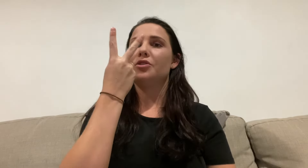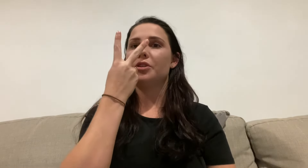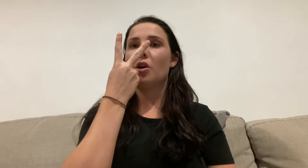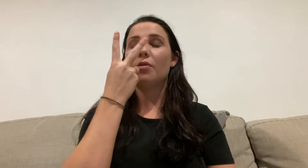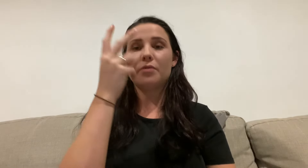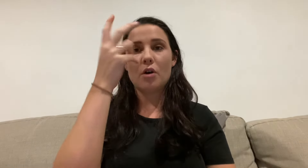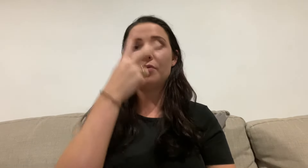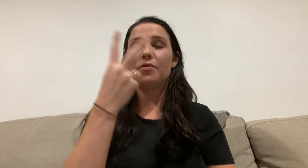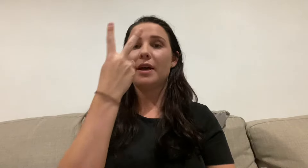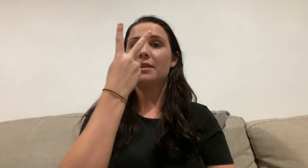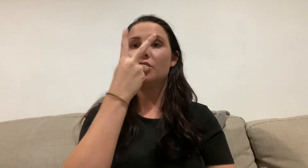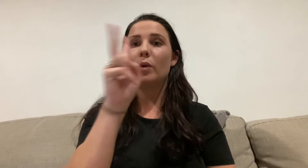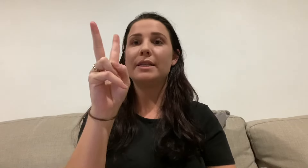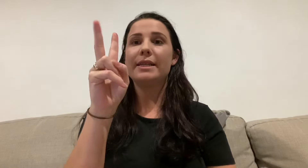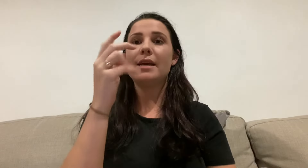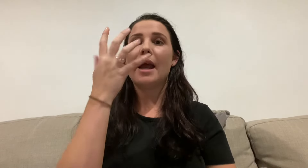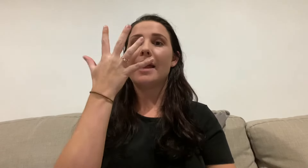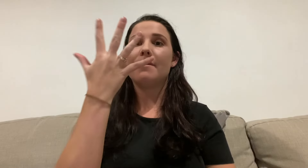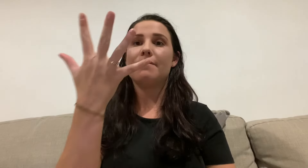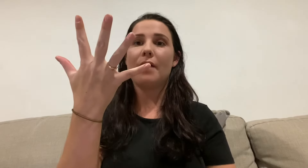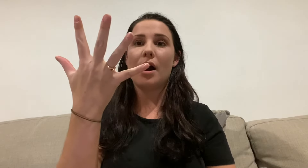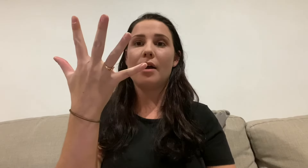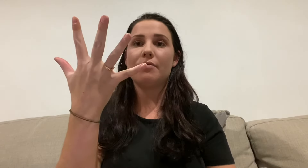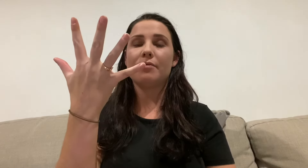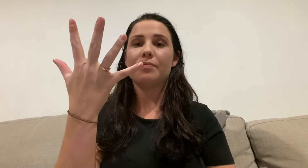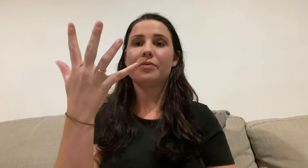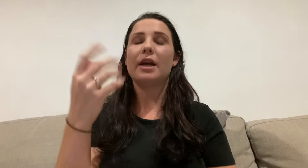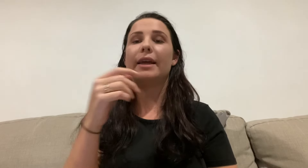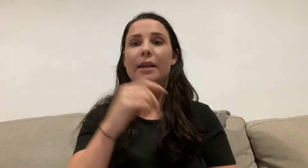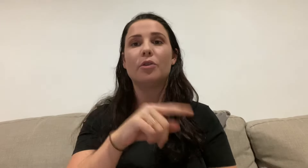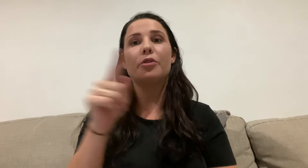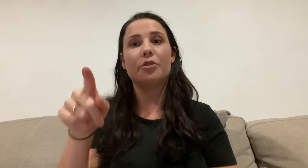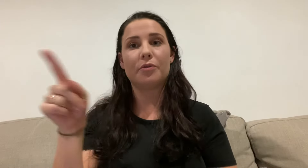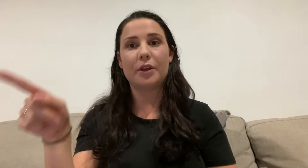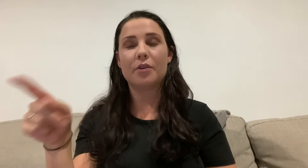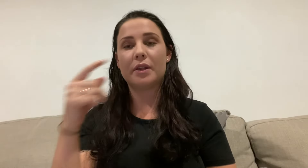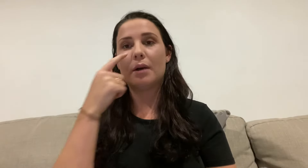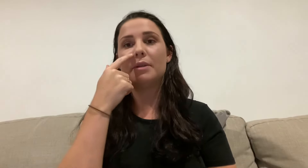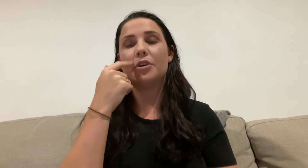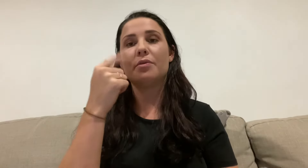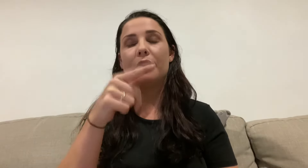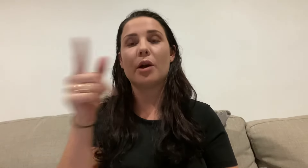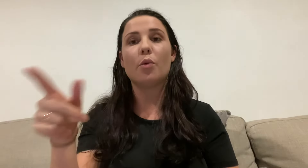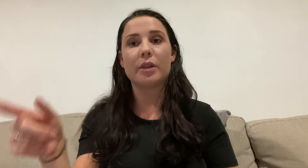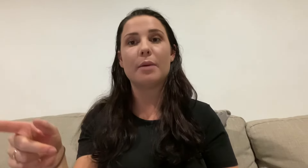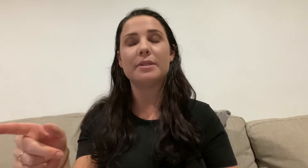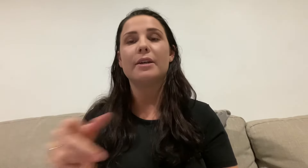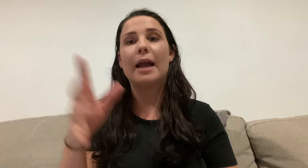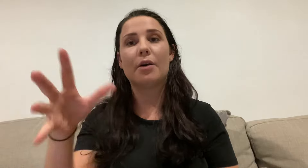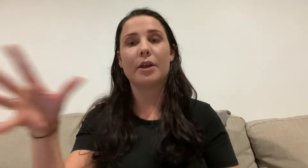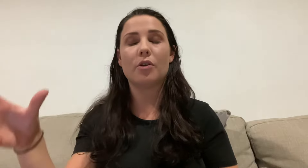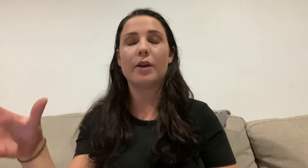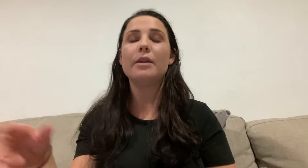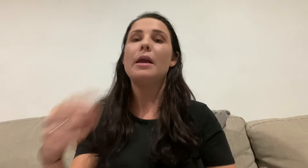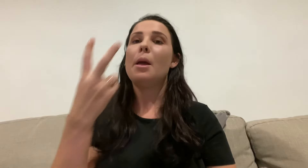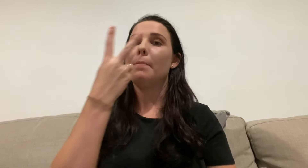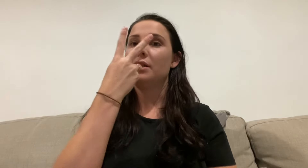just off, off your face, 20 and then five again, look through the video of the numbers. you can figure out what the numbers are and how they go around, but